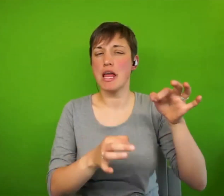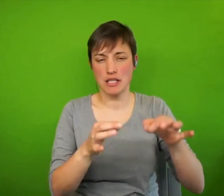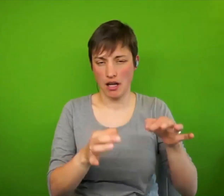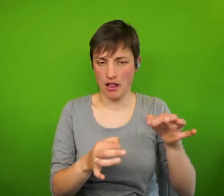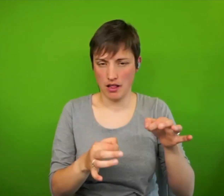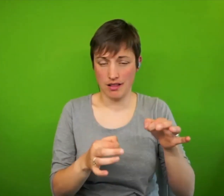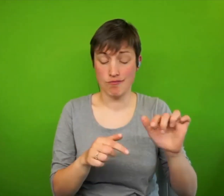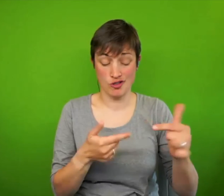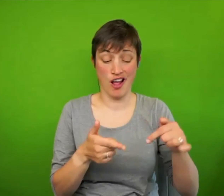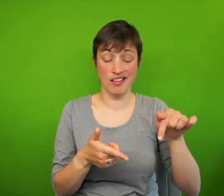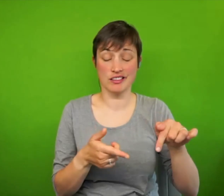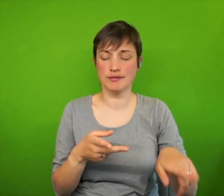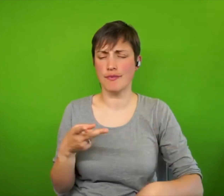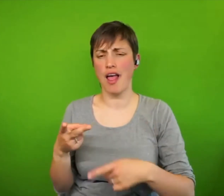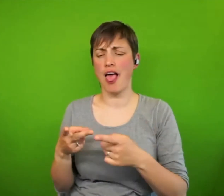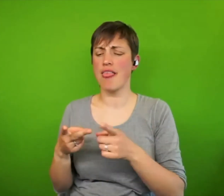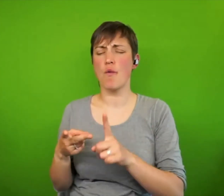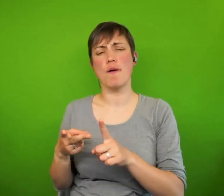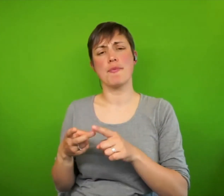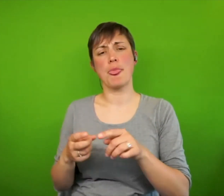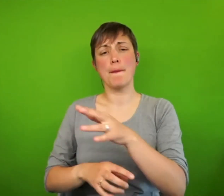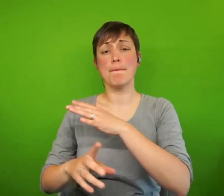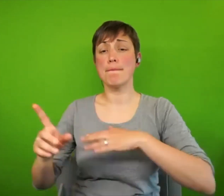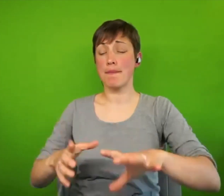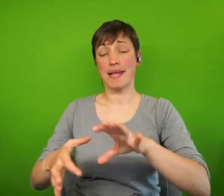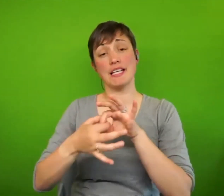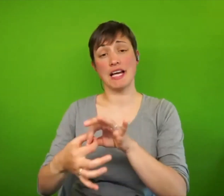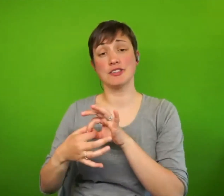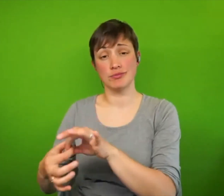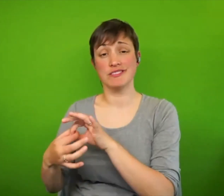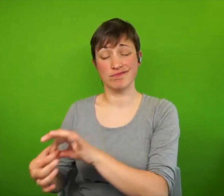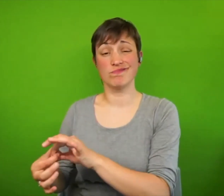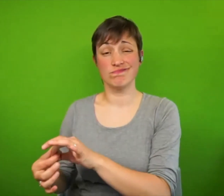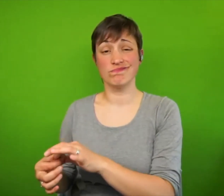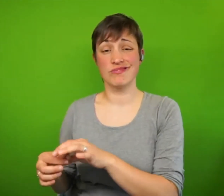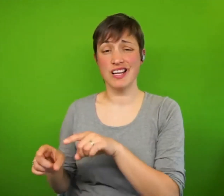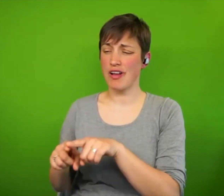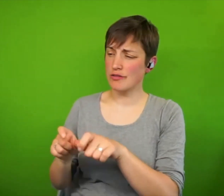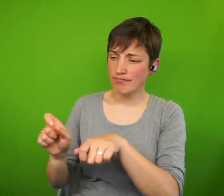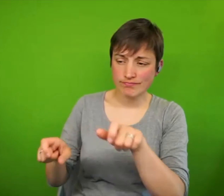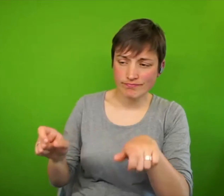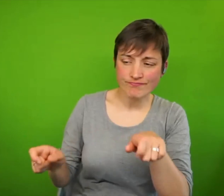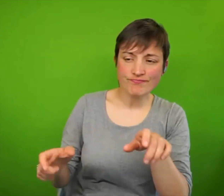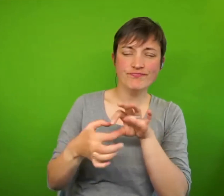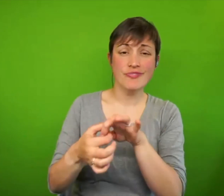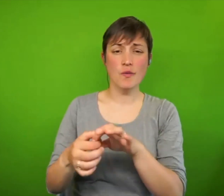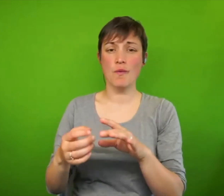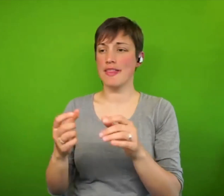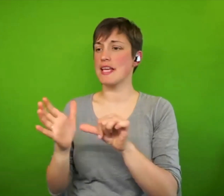challenge. The other is kind of public engagement of trying to engage with members of the public on everyday issues and